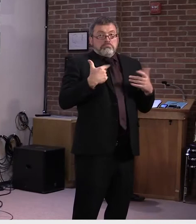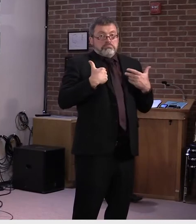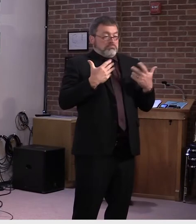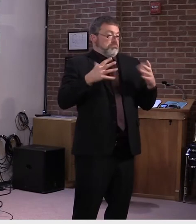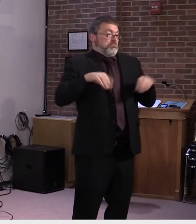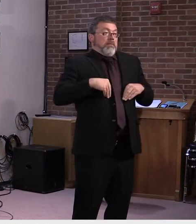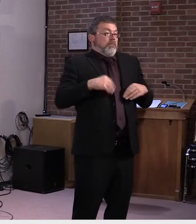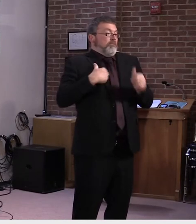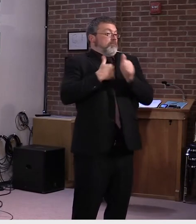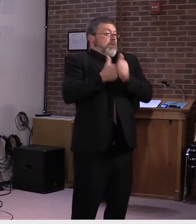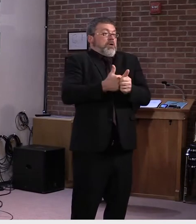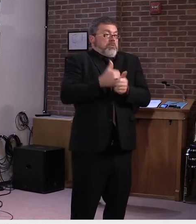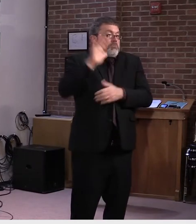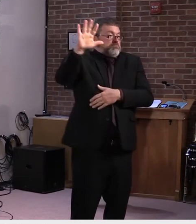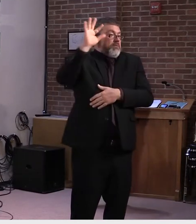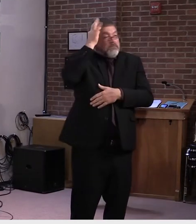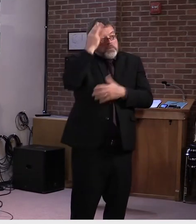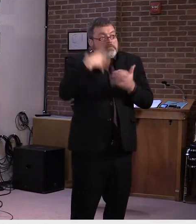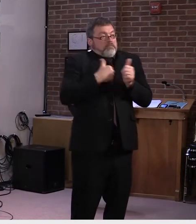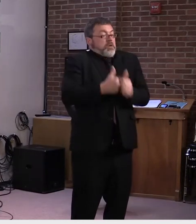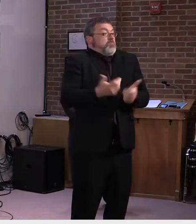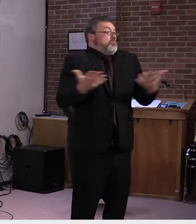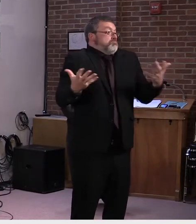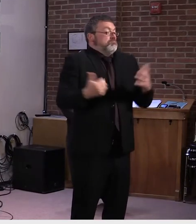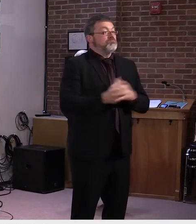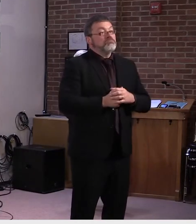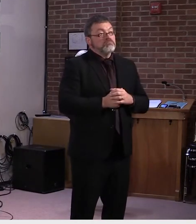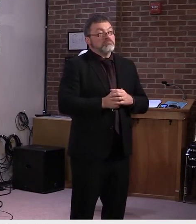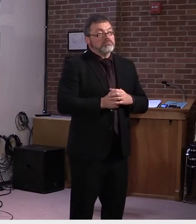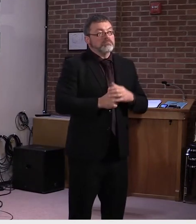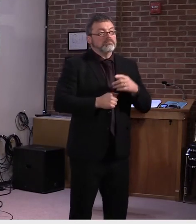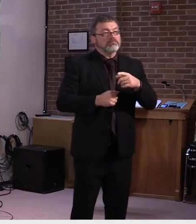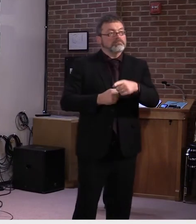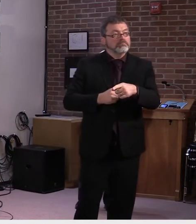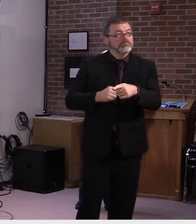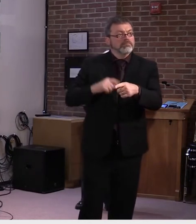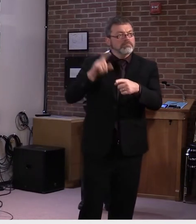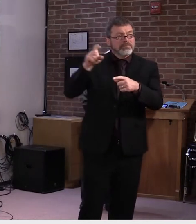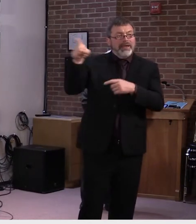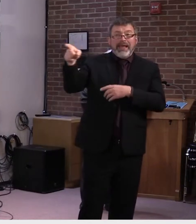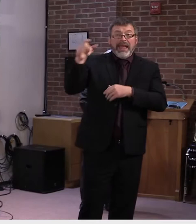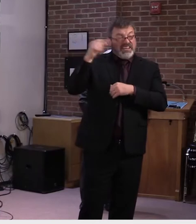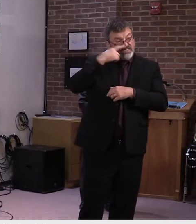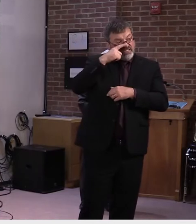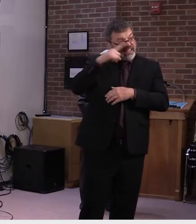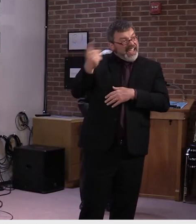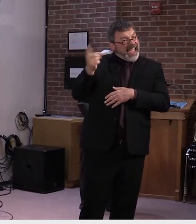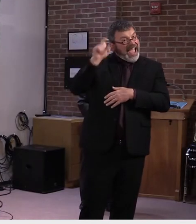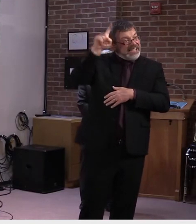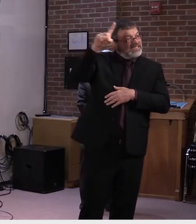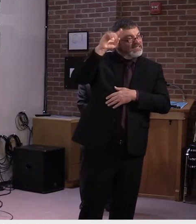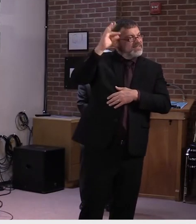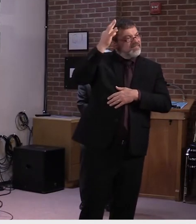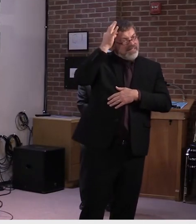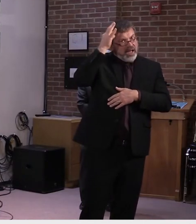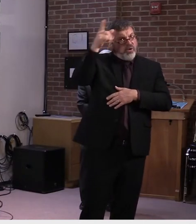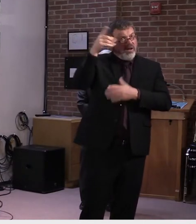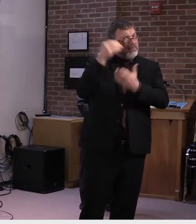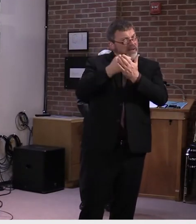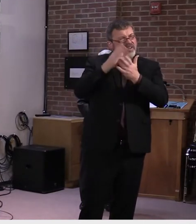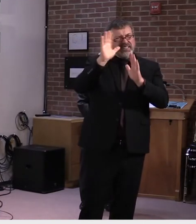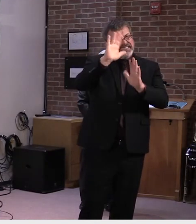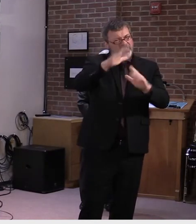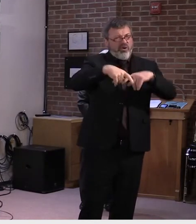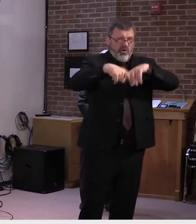Is there any effort to ask that that money be diverted for other needy things in Vermont? Well, again, we tried to, uh, we've been